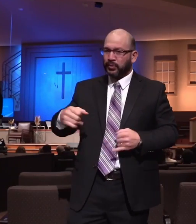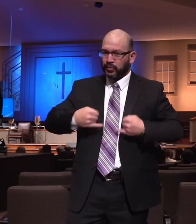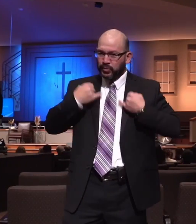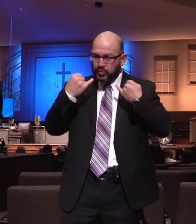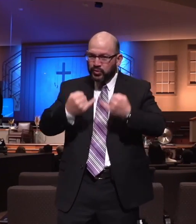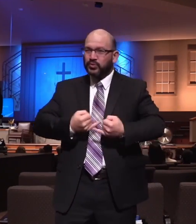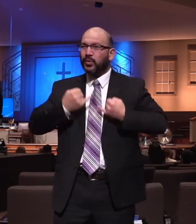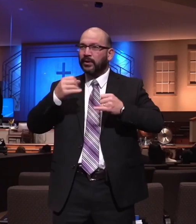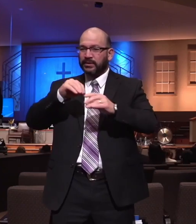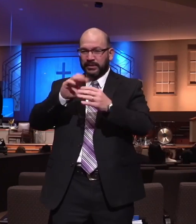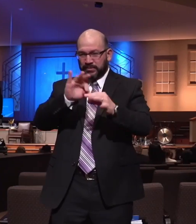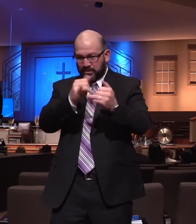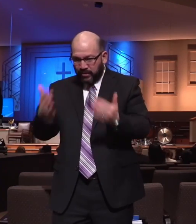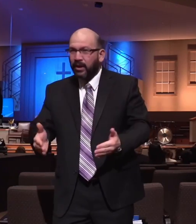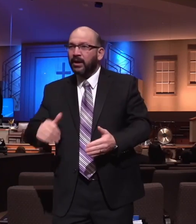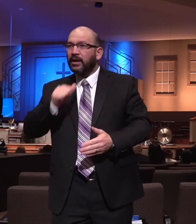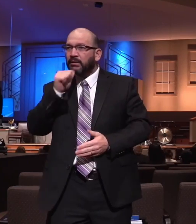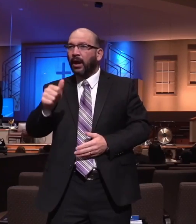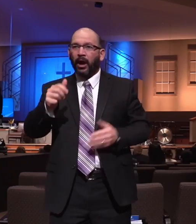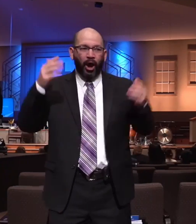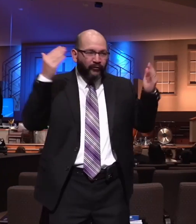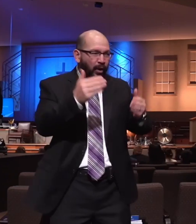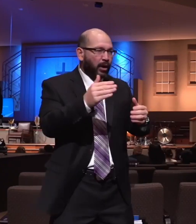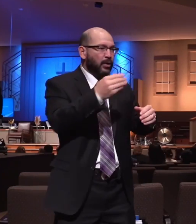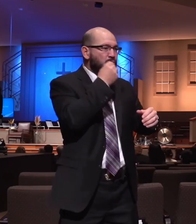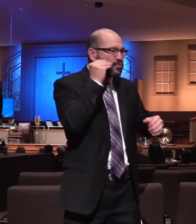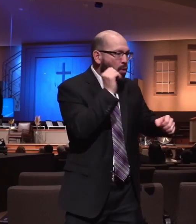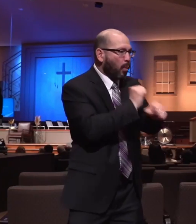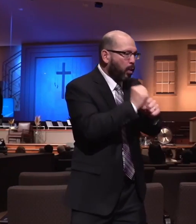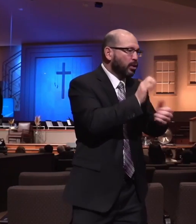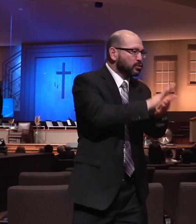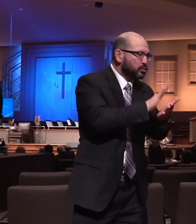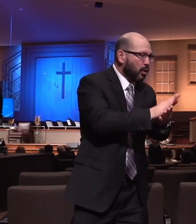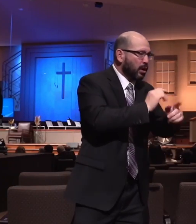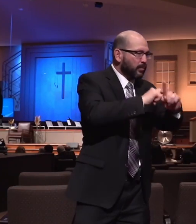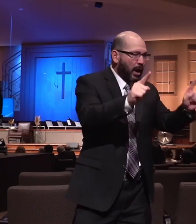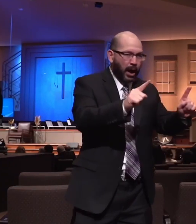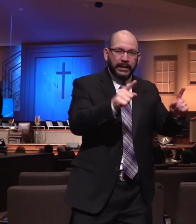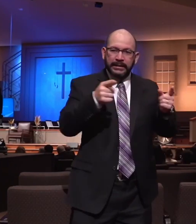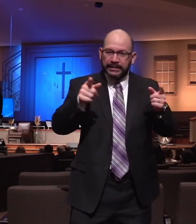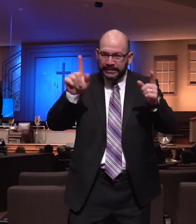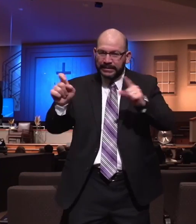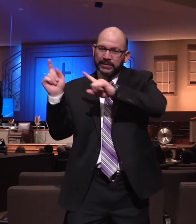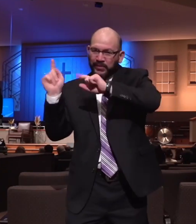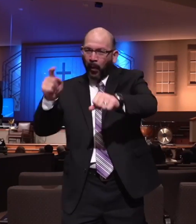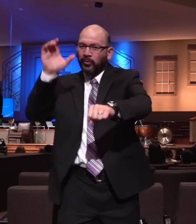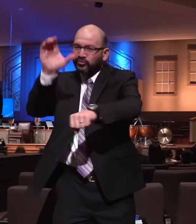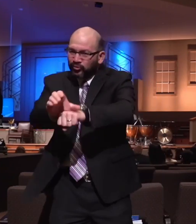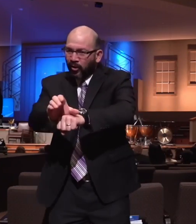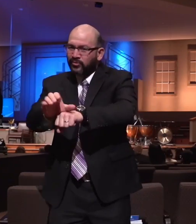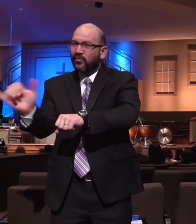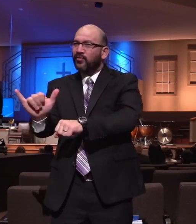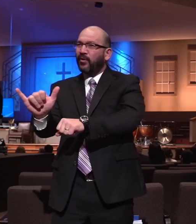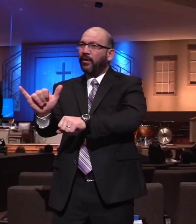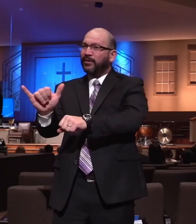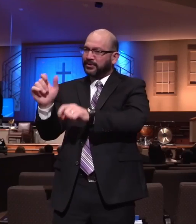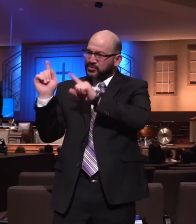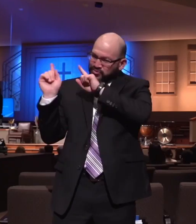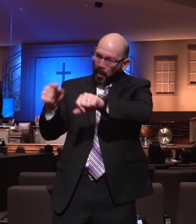I'm so tired. And now we've got the mission conference. Rather, we ought to say, man, we get to hear the missionaries next week. We have an opportunity to